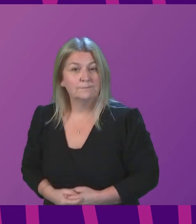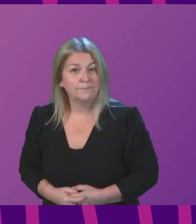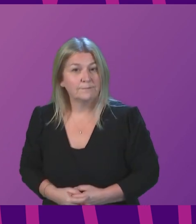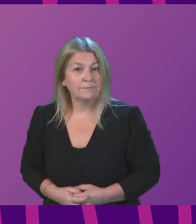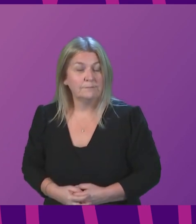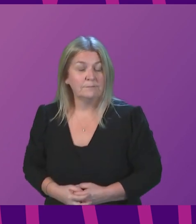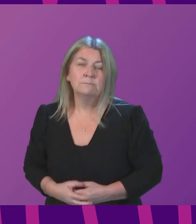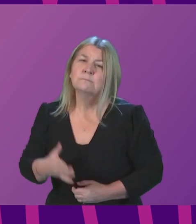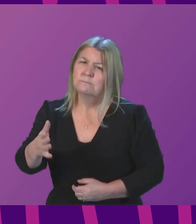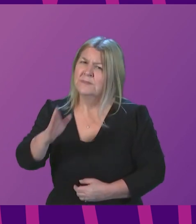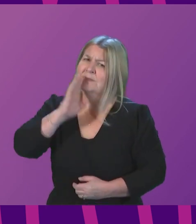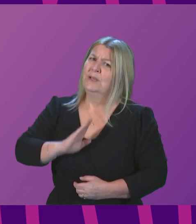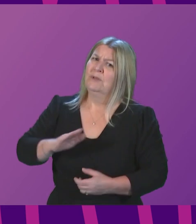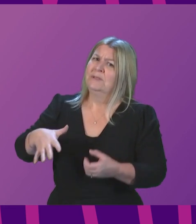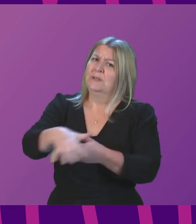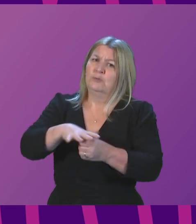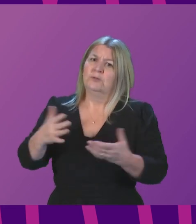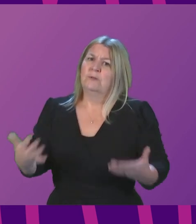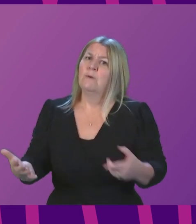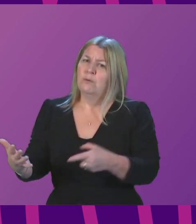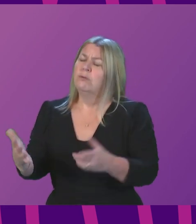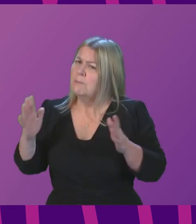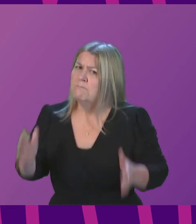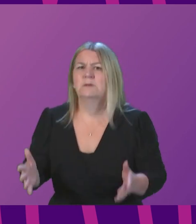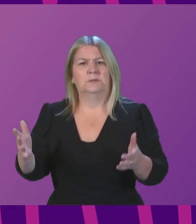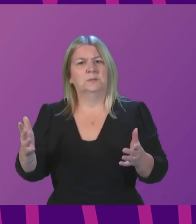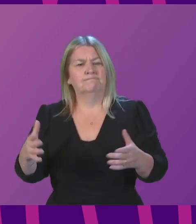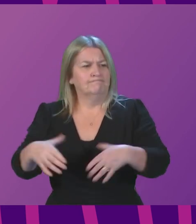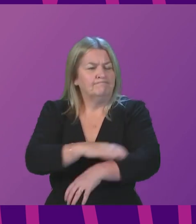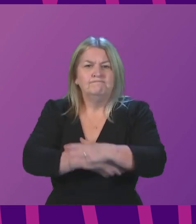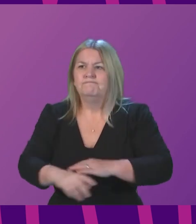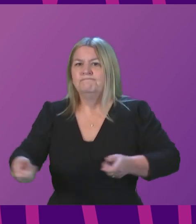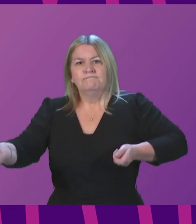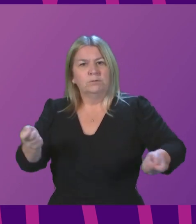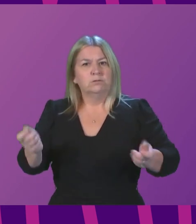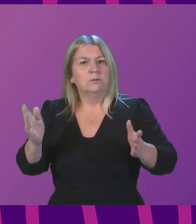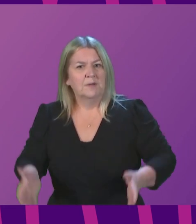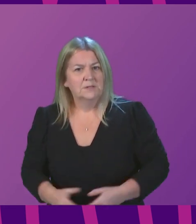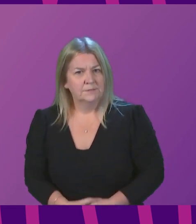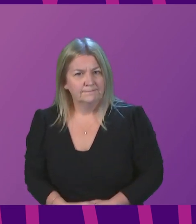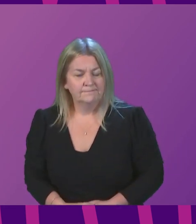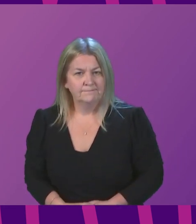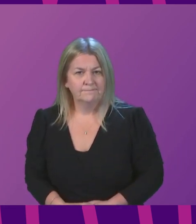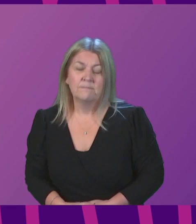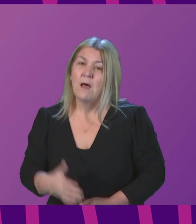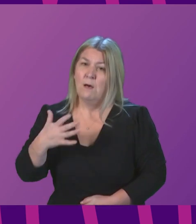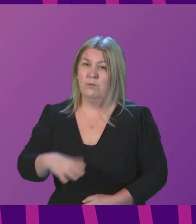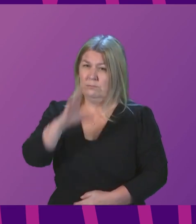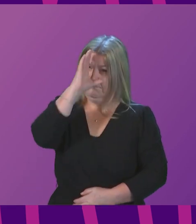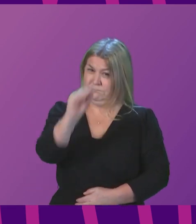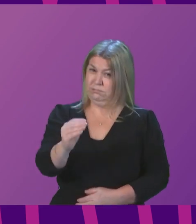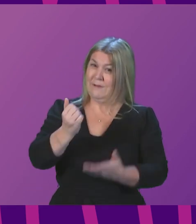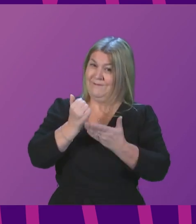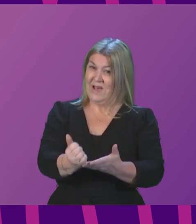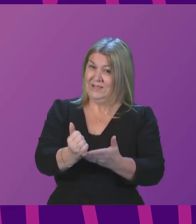this is a really serious situation, and we must respond accordingly. I therefore want to strongly underline the advice I